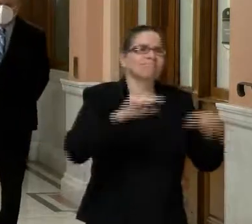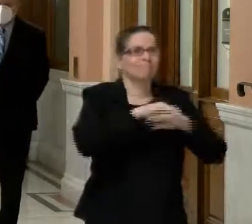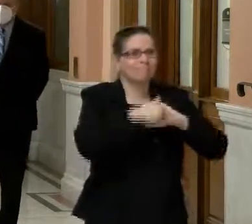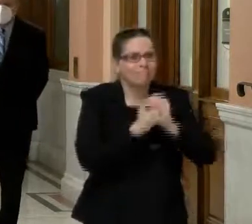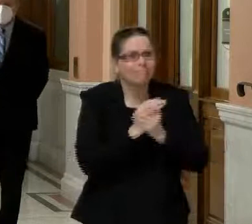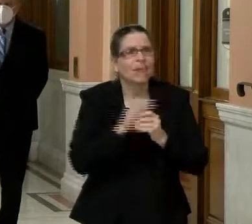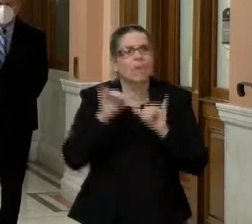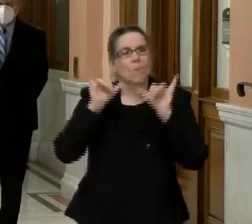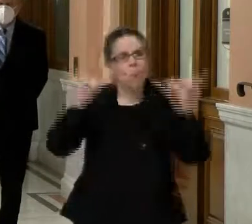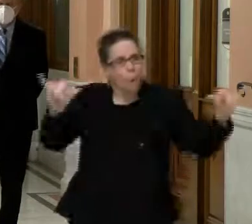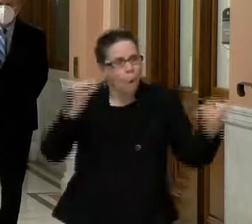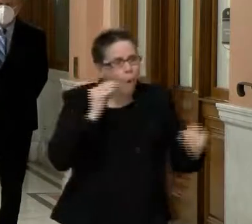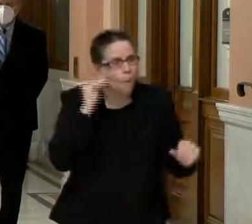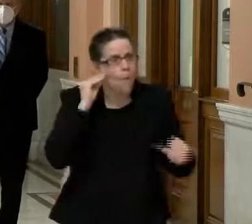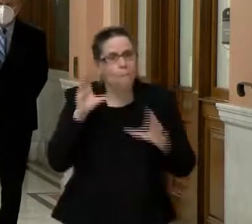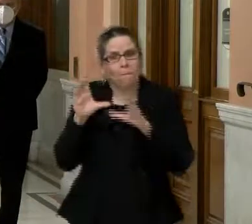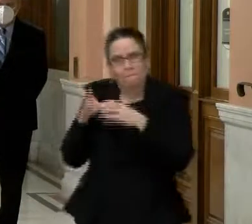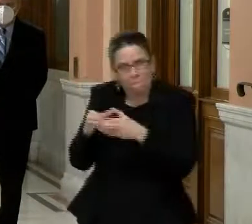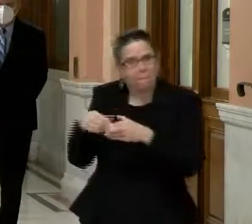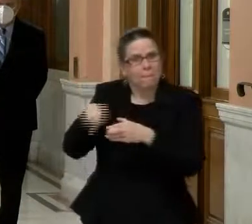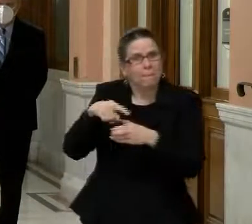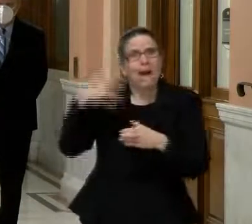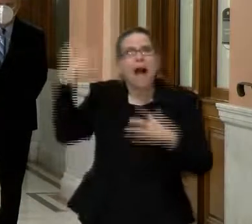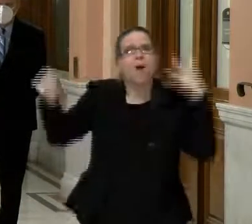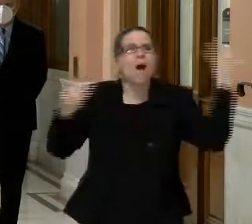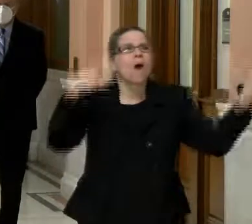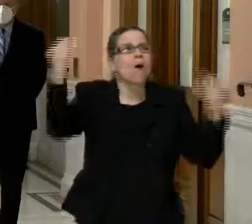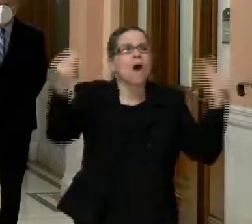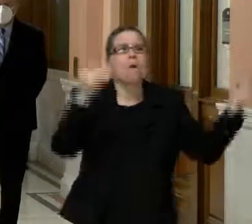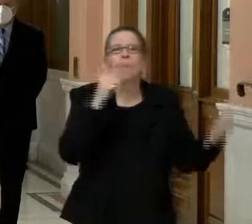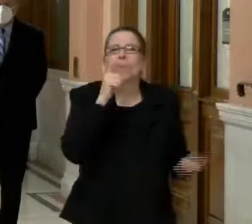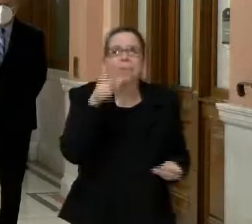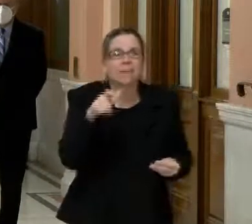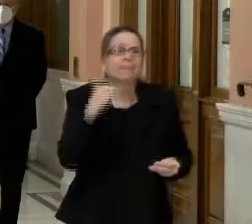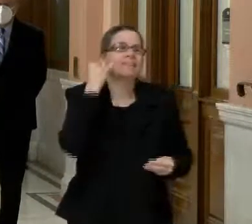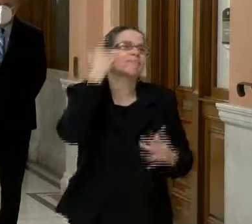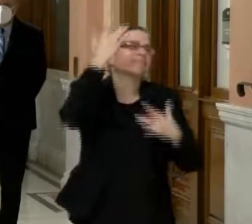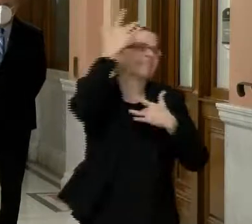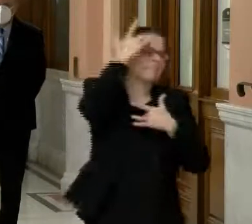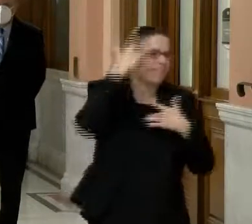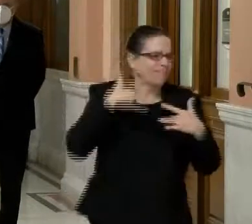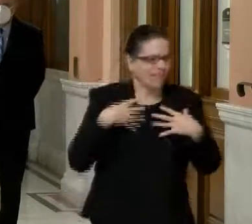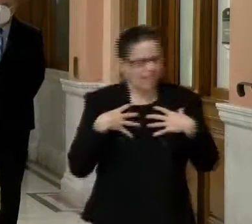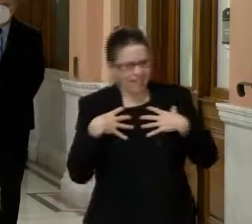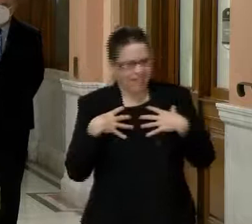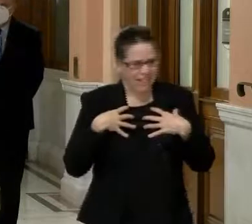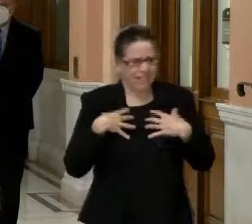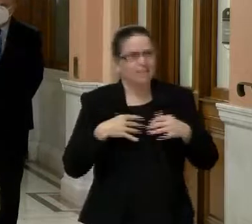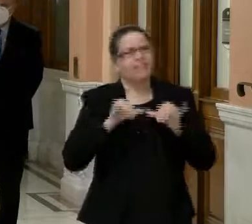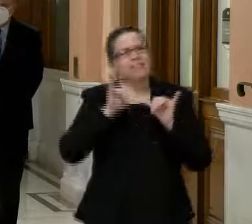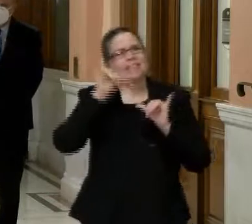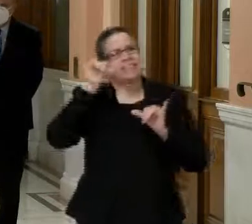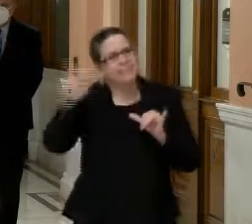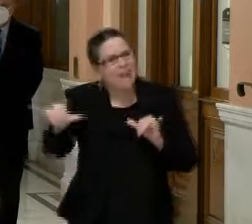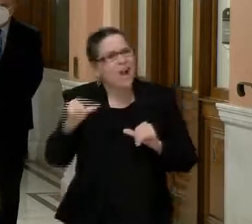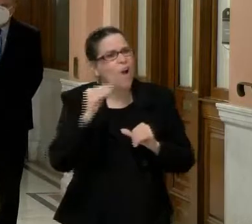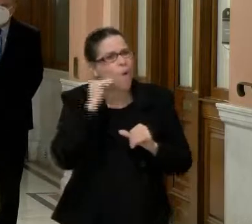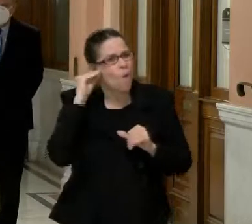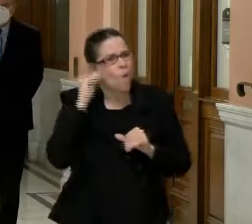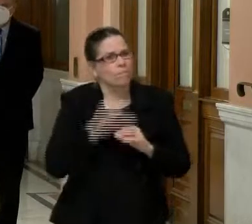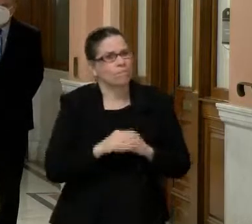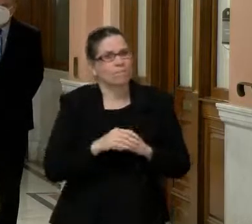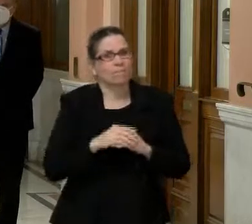when you don't need to be out. Uh, if you're sick, don't go to work, uh, don't go out, get tested,